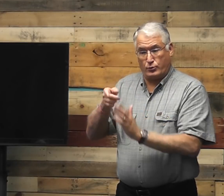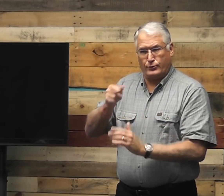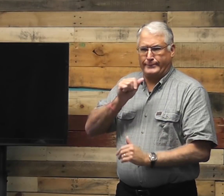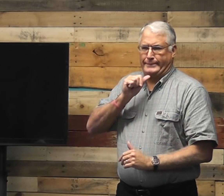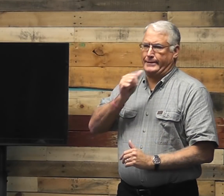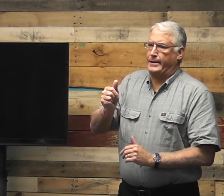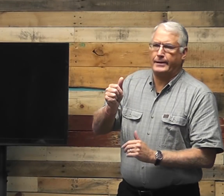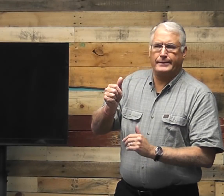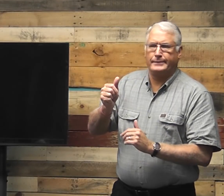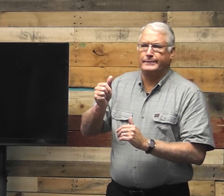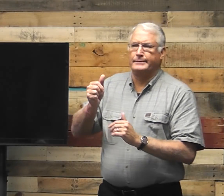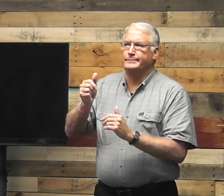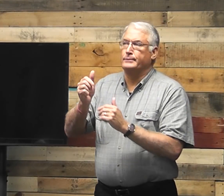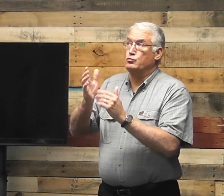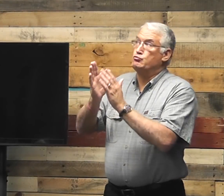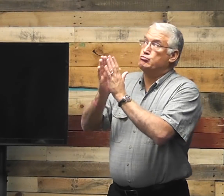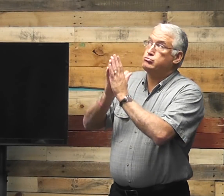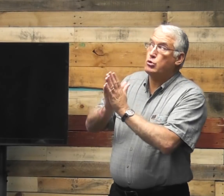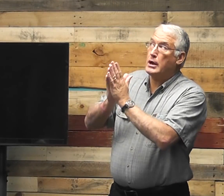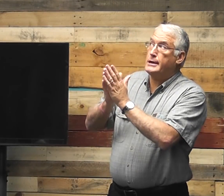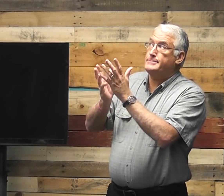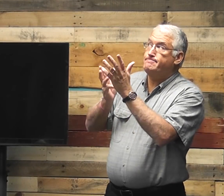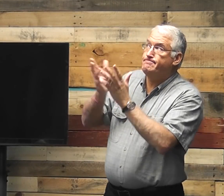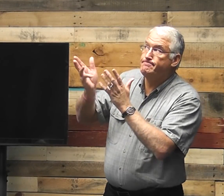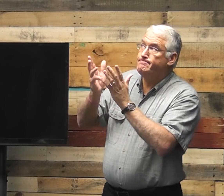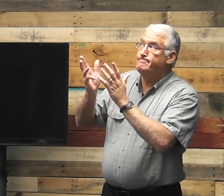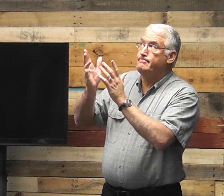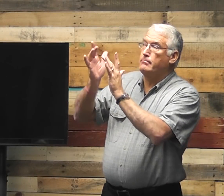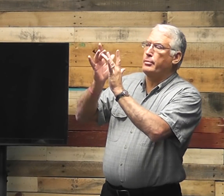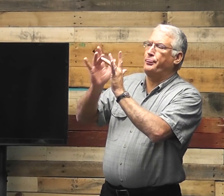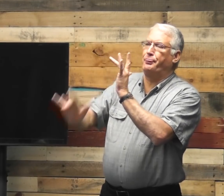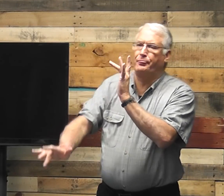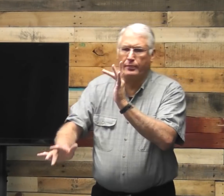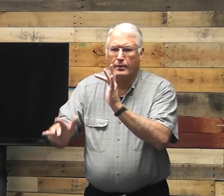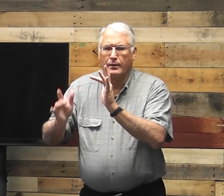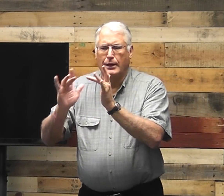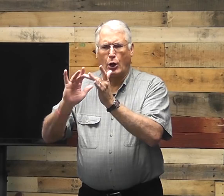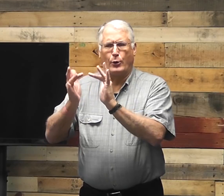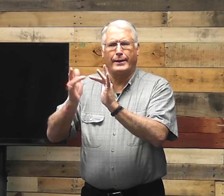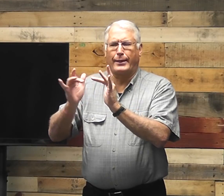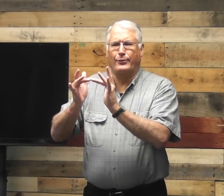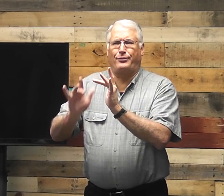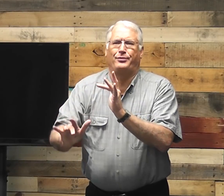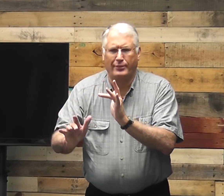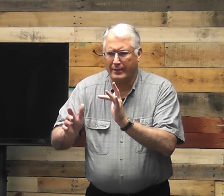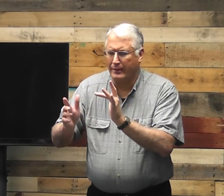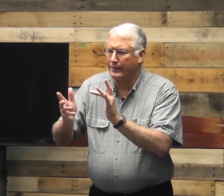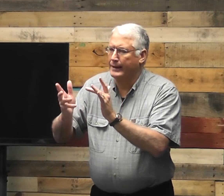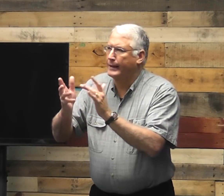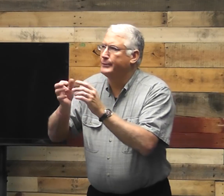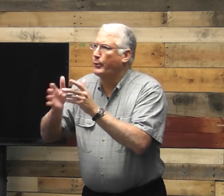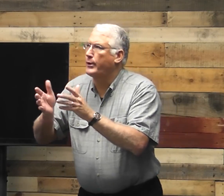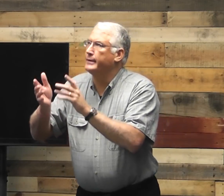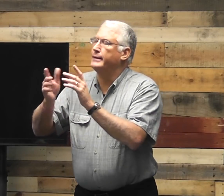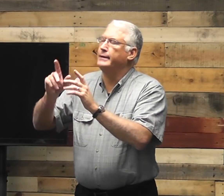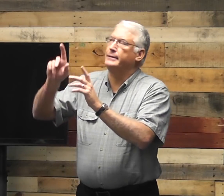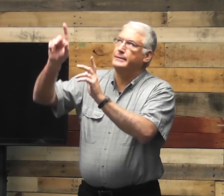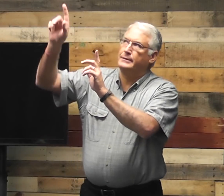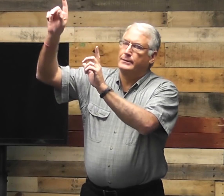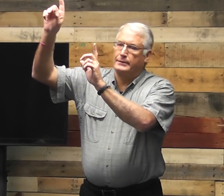Prayer is not, you know, when you pray in conference or, you know, like the internet is broken or